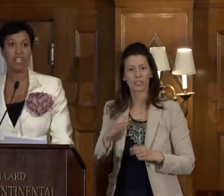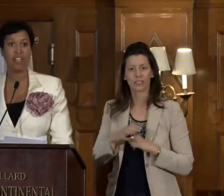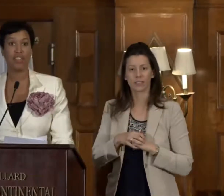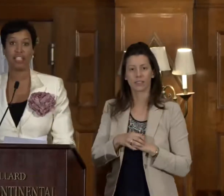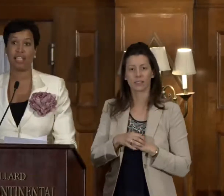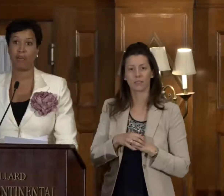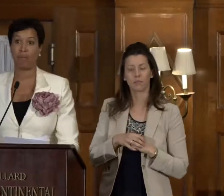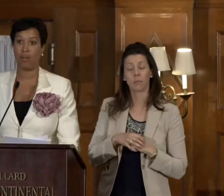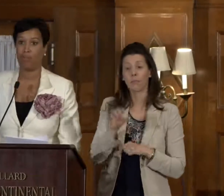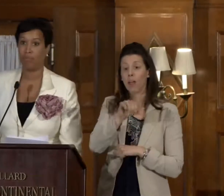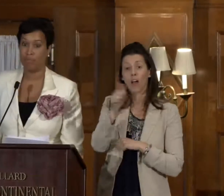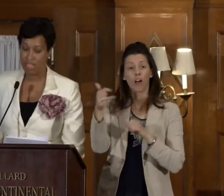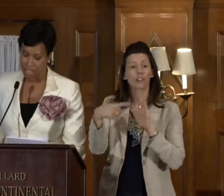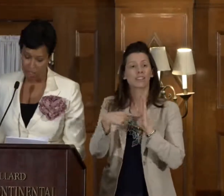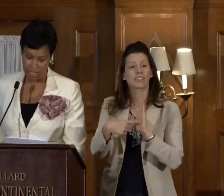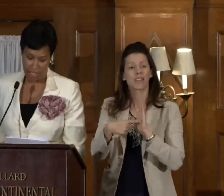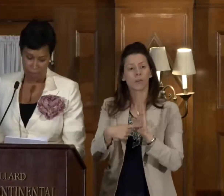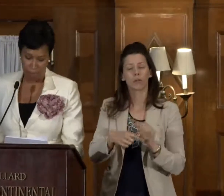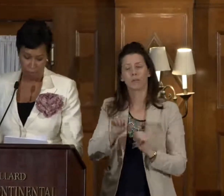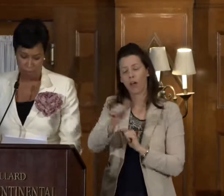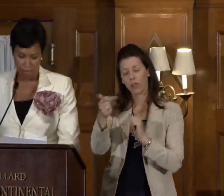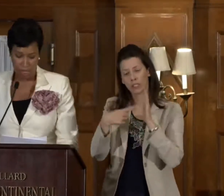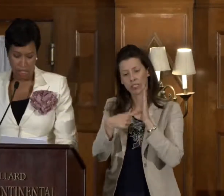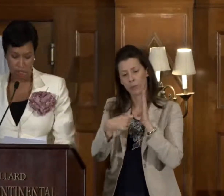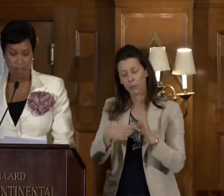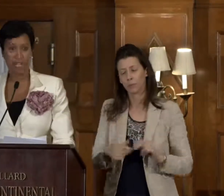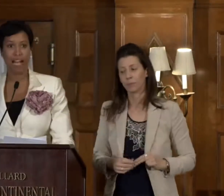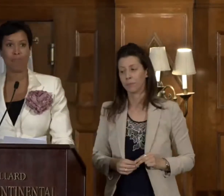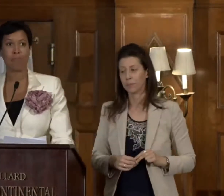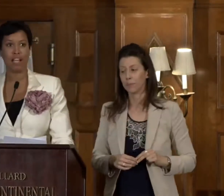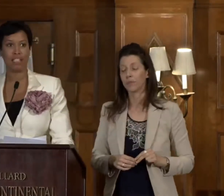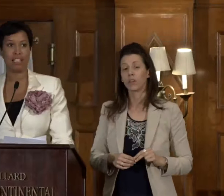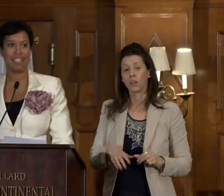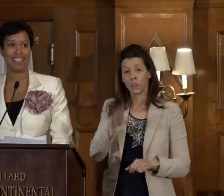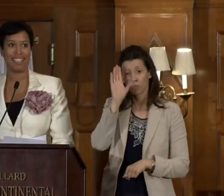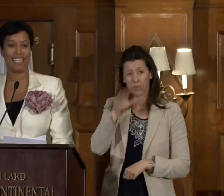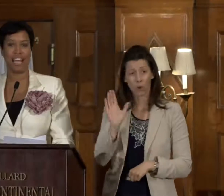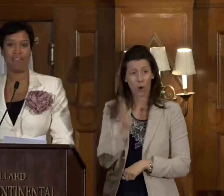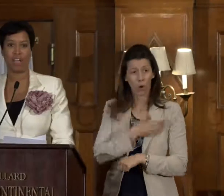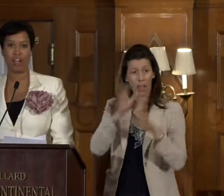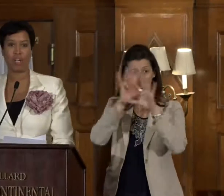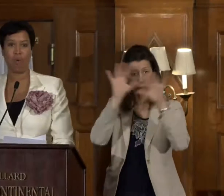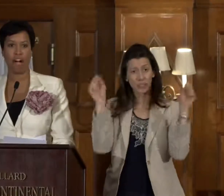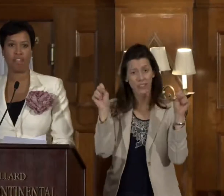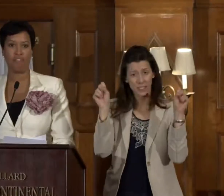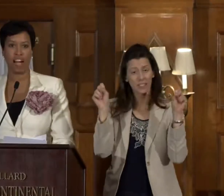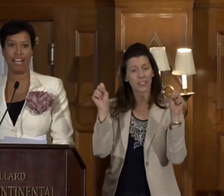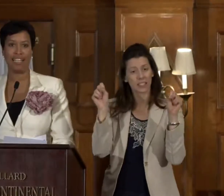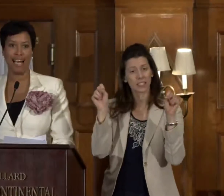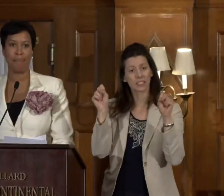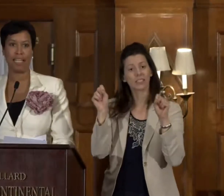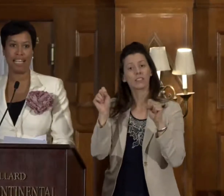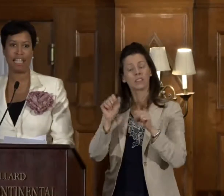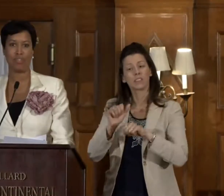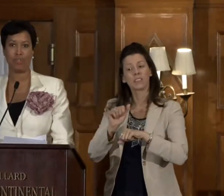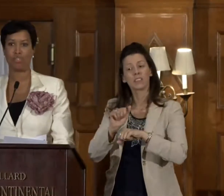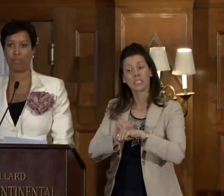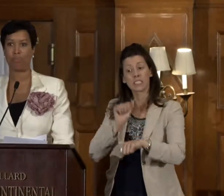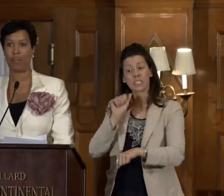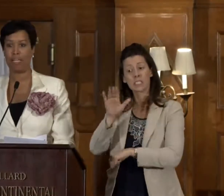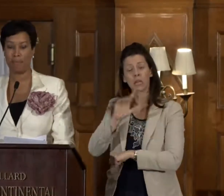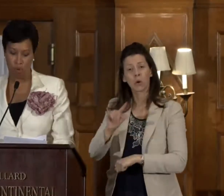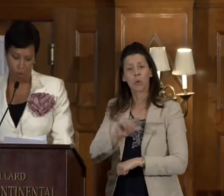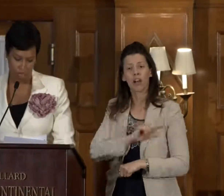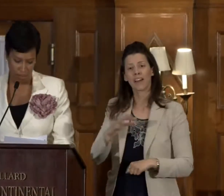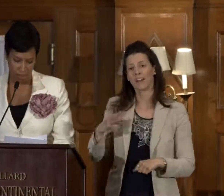Here's another example. Another example. You know that our president sent a very qualified nominee to